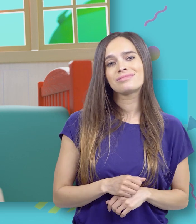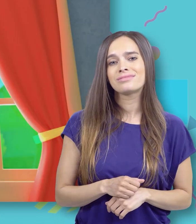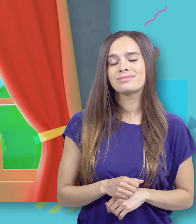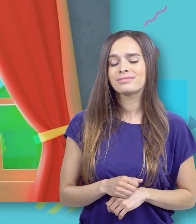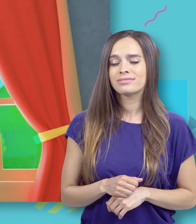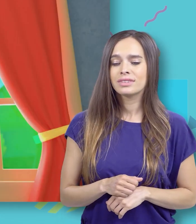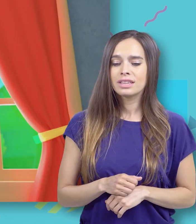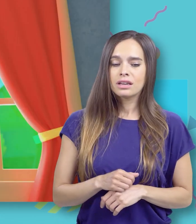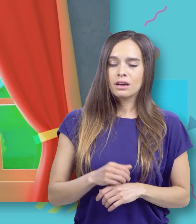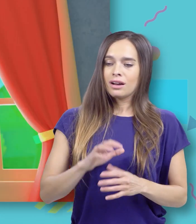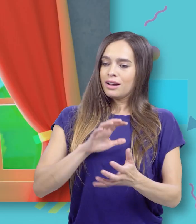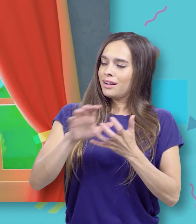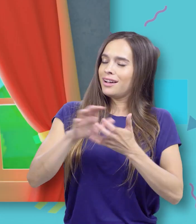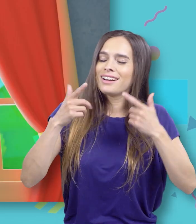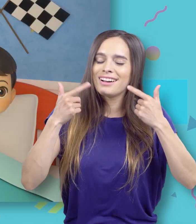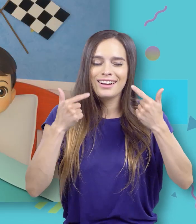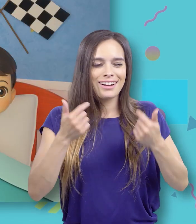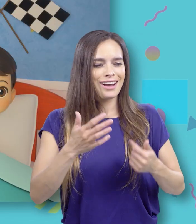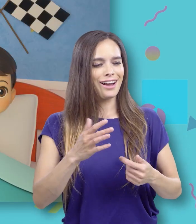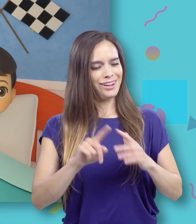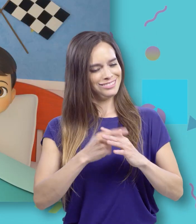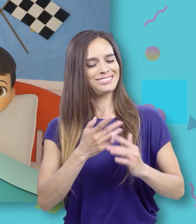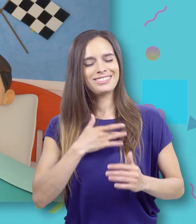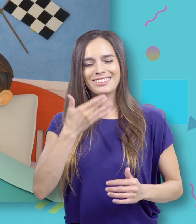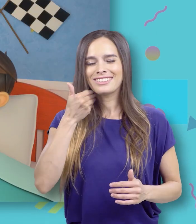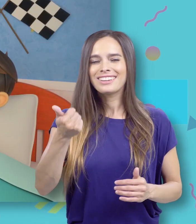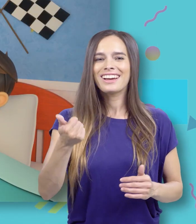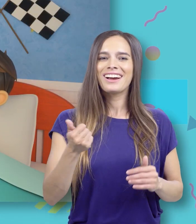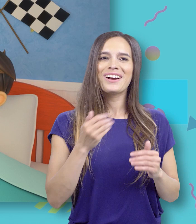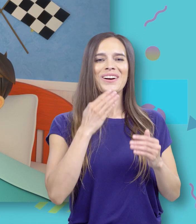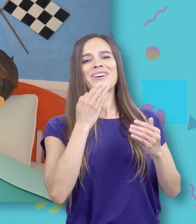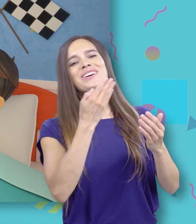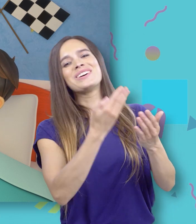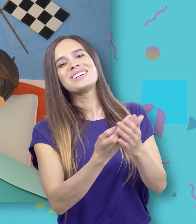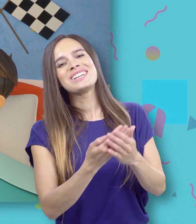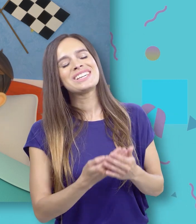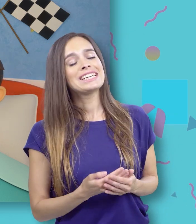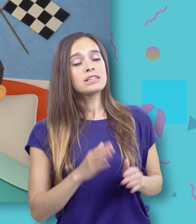I'm starting to feel better Oh, that's great Just you rest a little longer